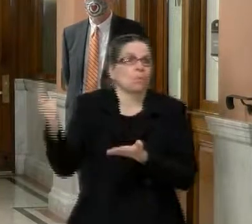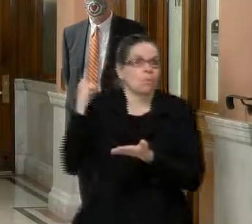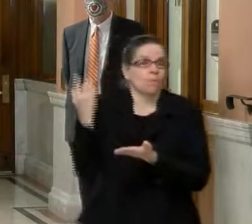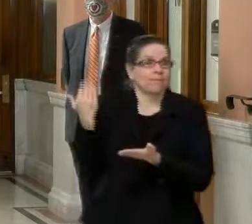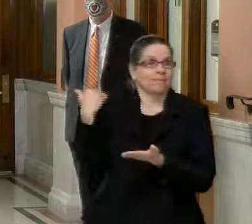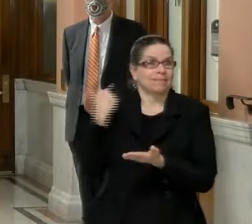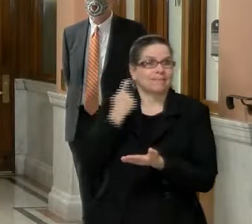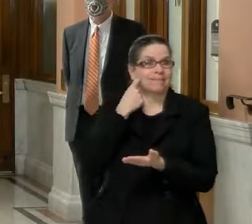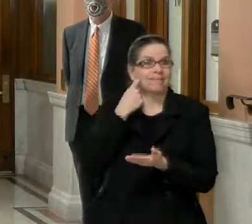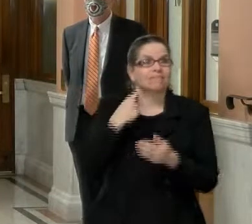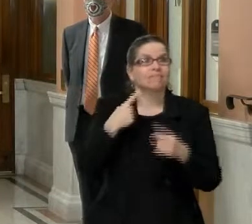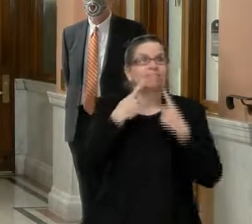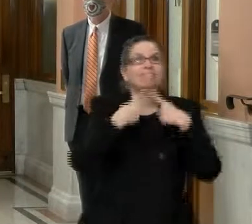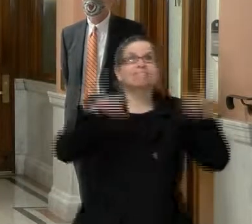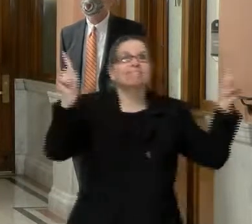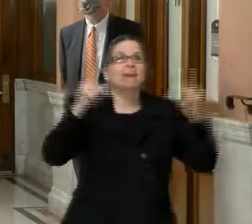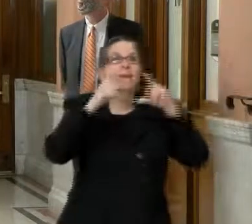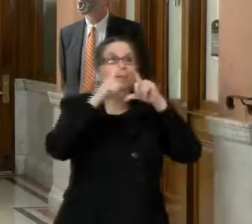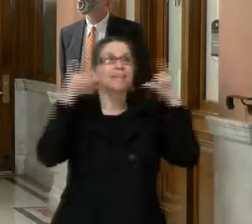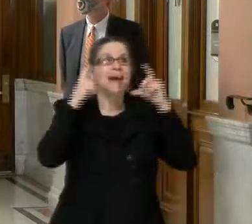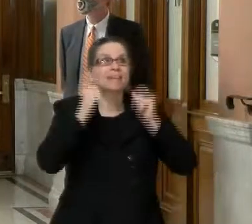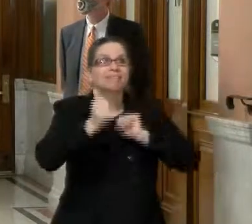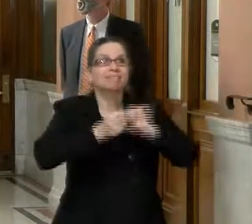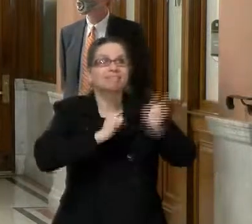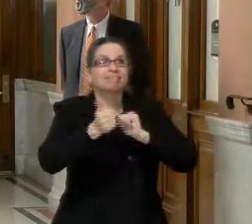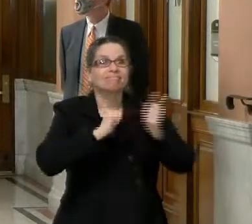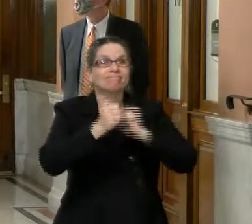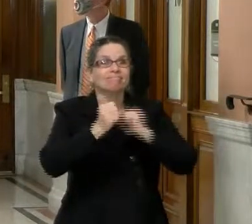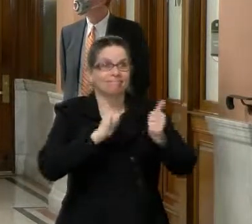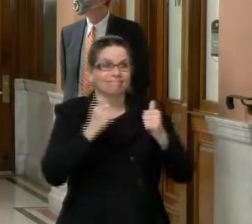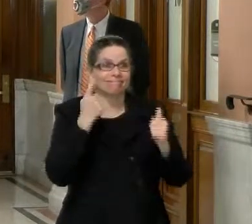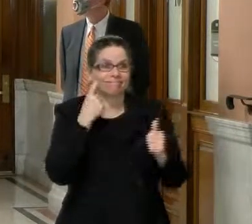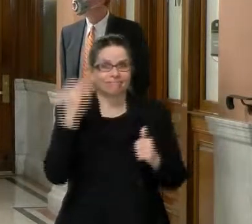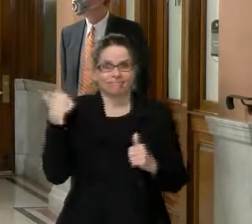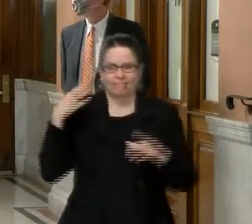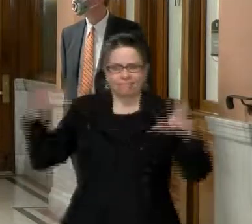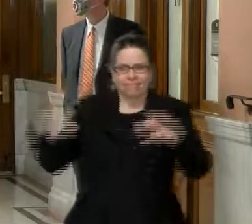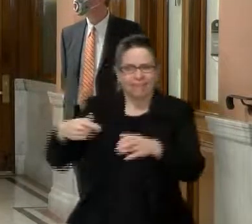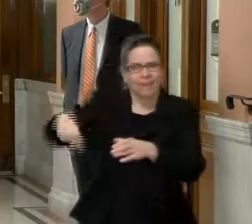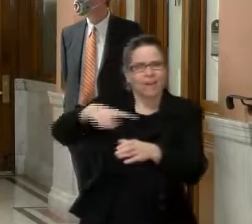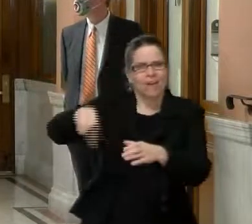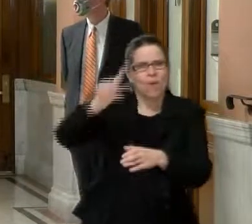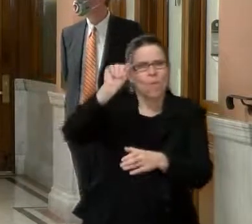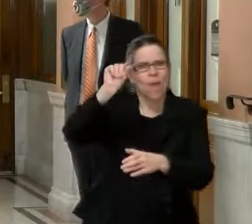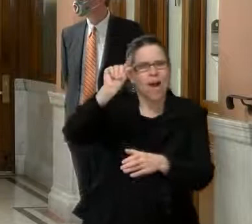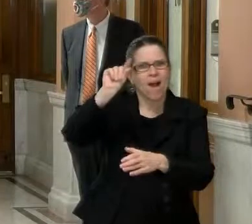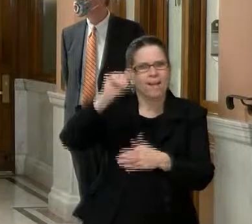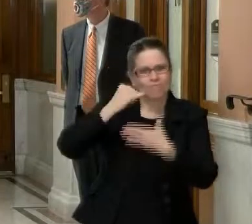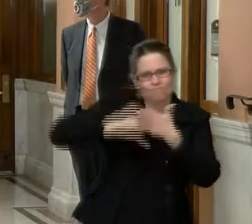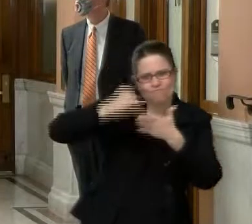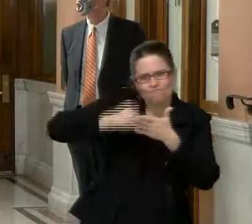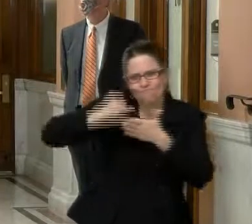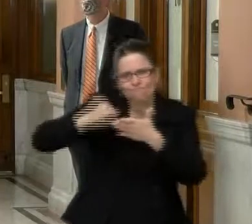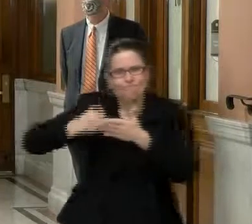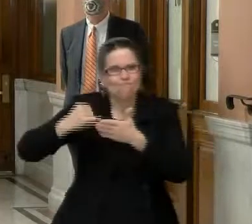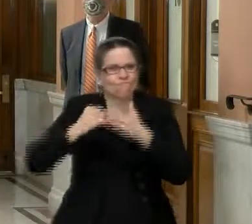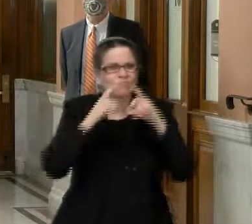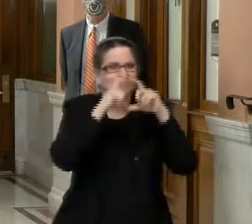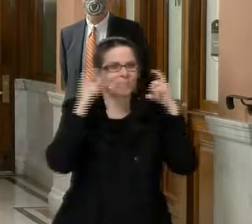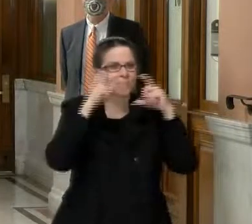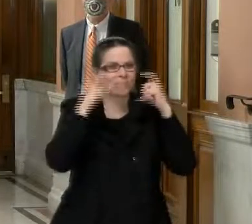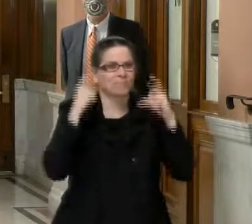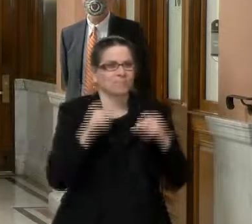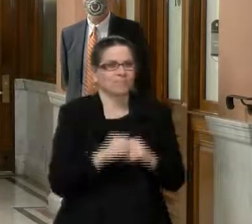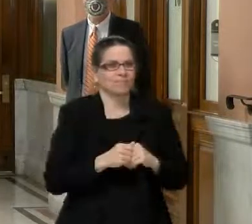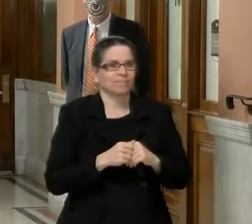those winners. We have 20 artists submitted from, uh, over age 19 and over category and about 40